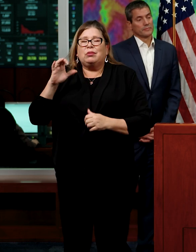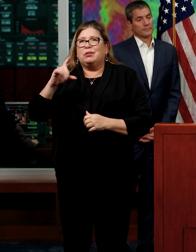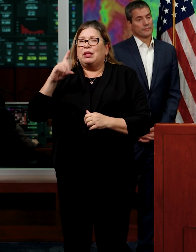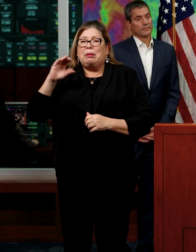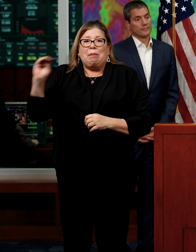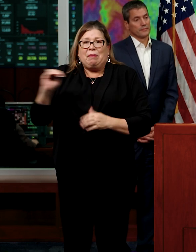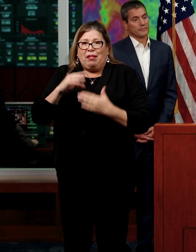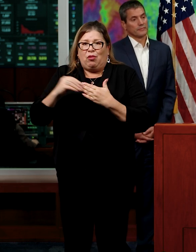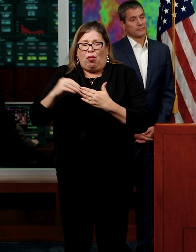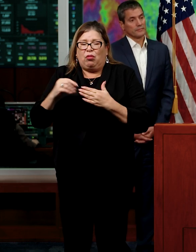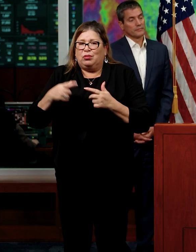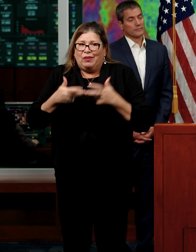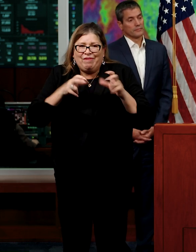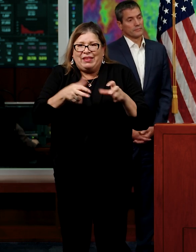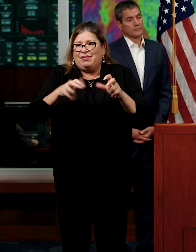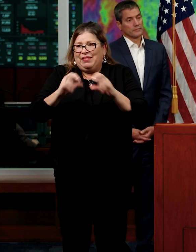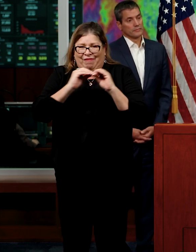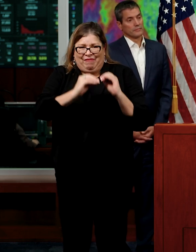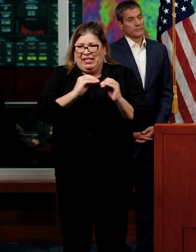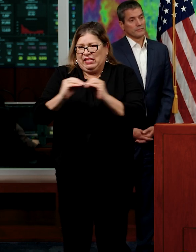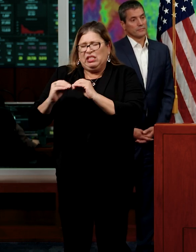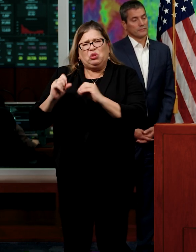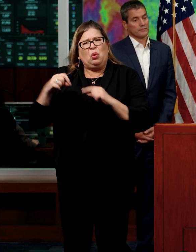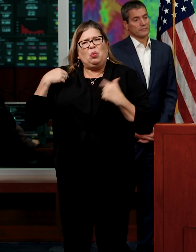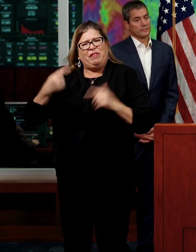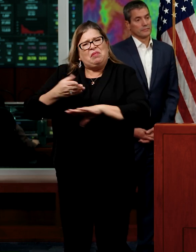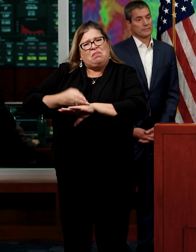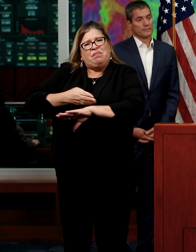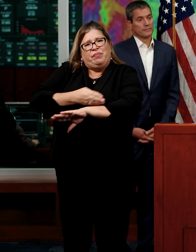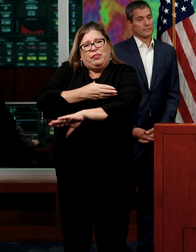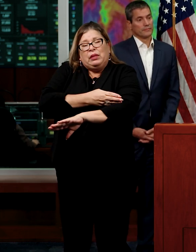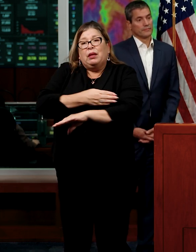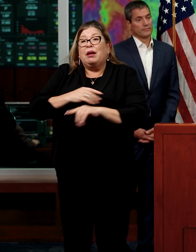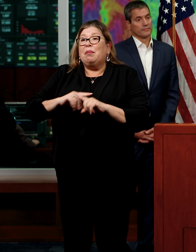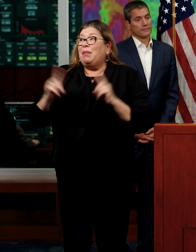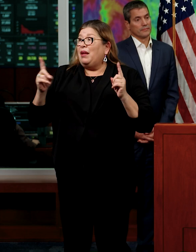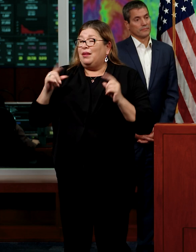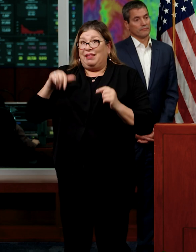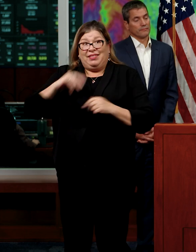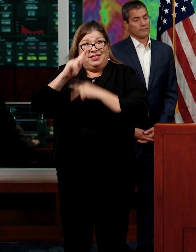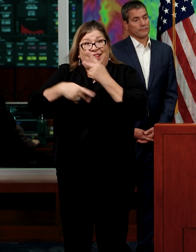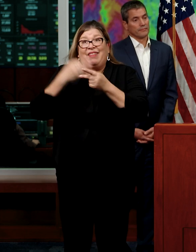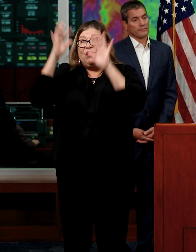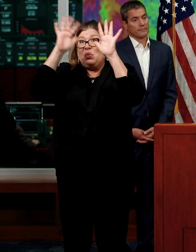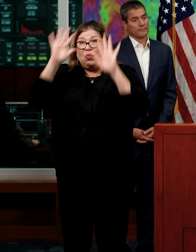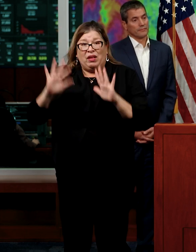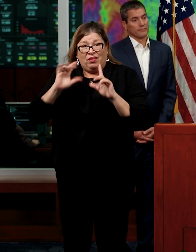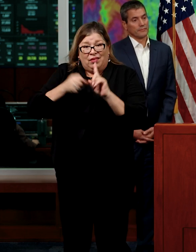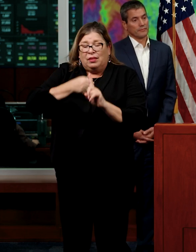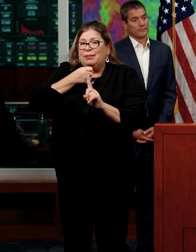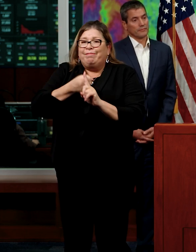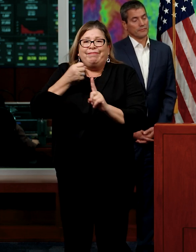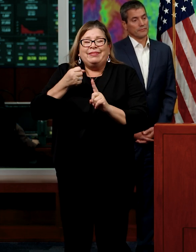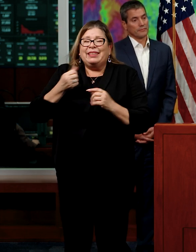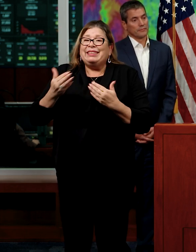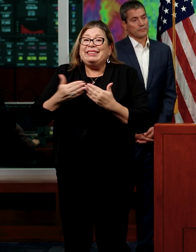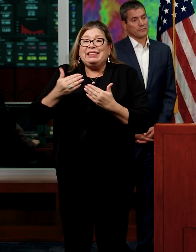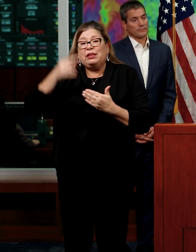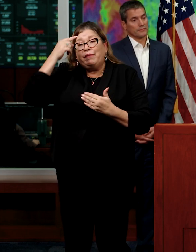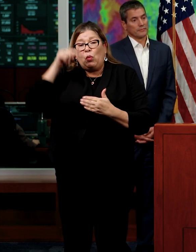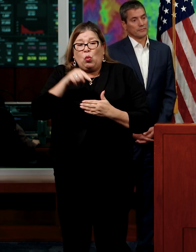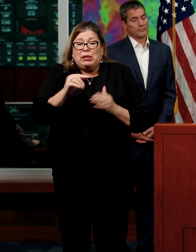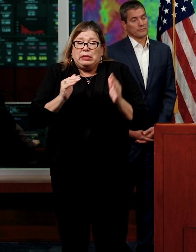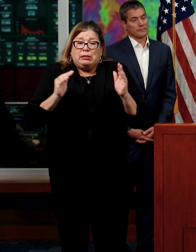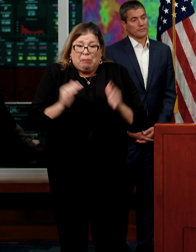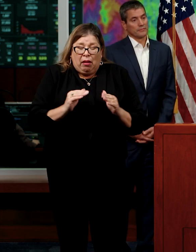making good progress. But when we have these kinds of systems, it's very easy for smaller communities to